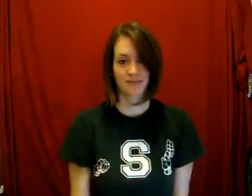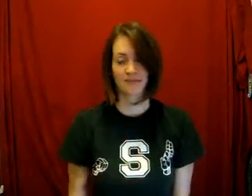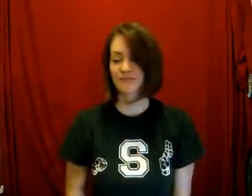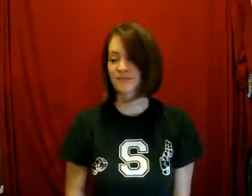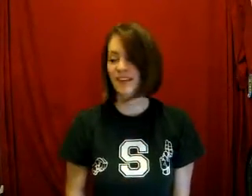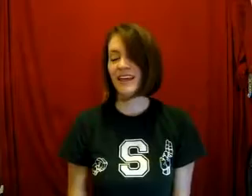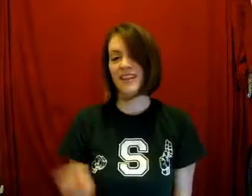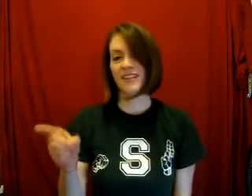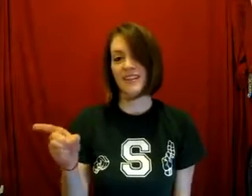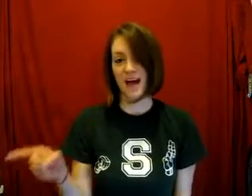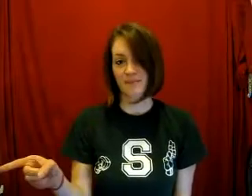Them.